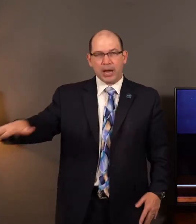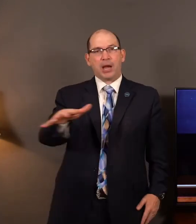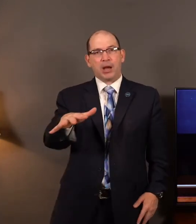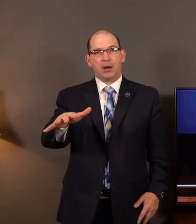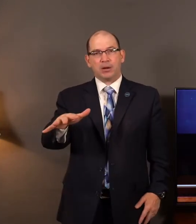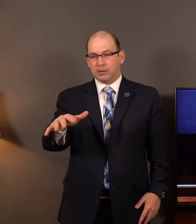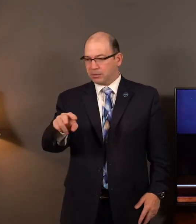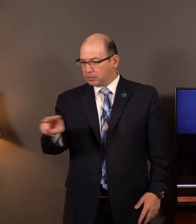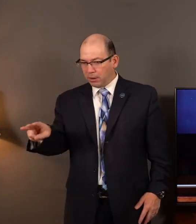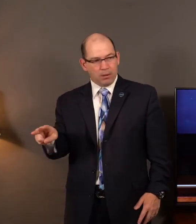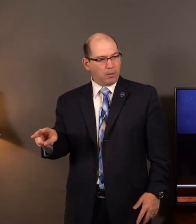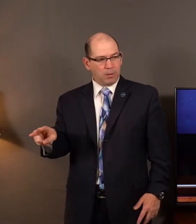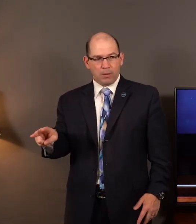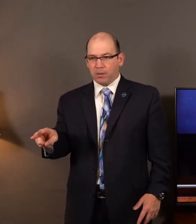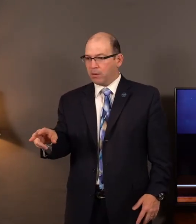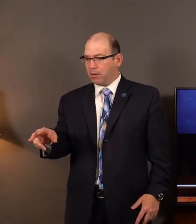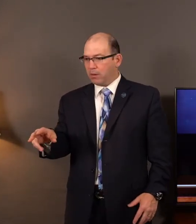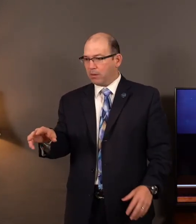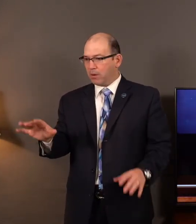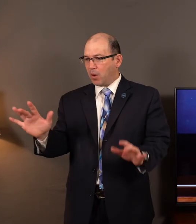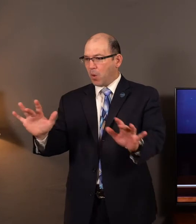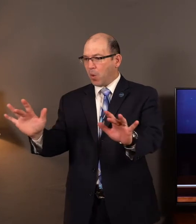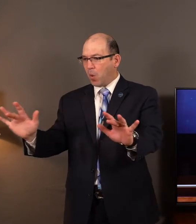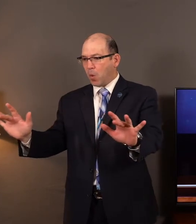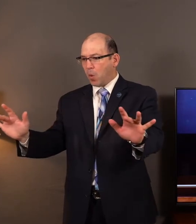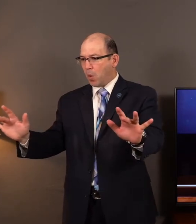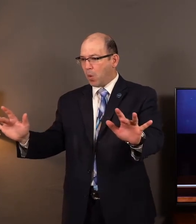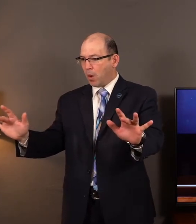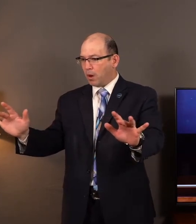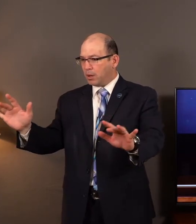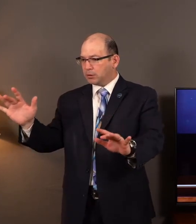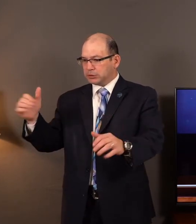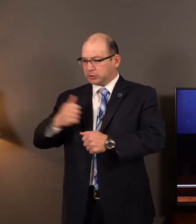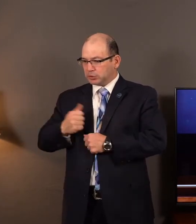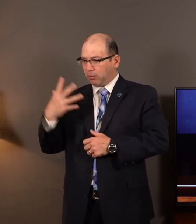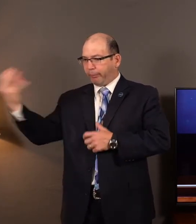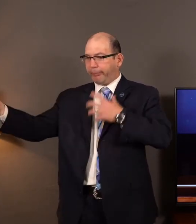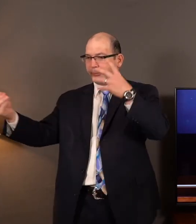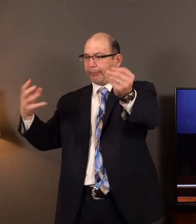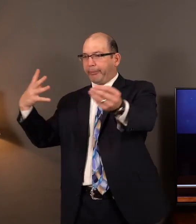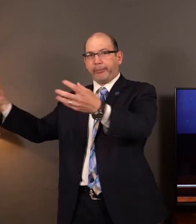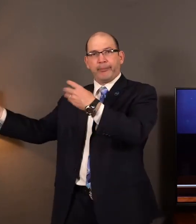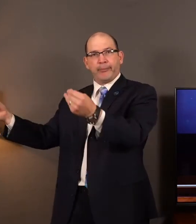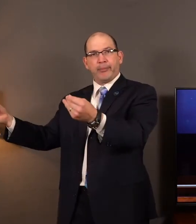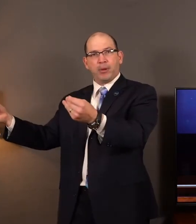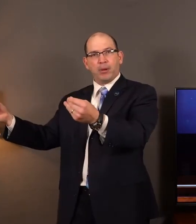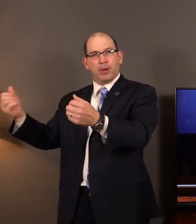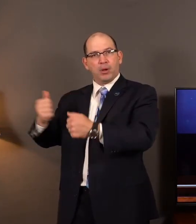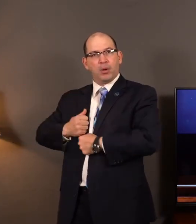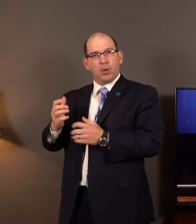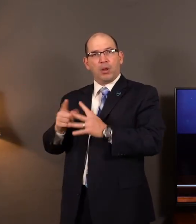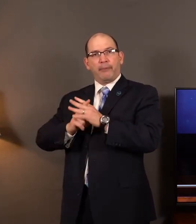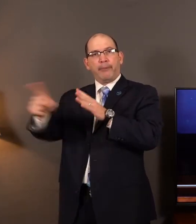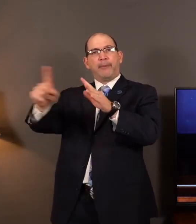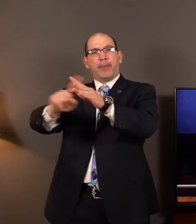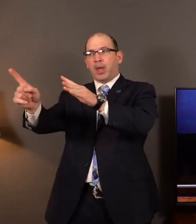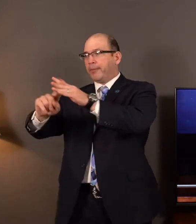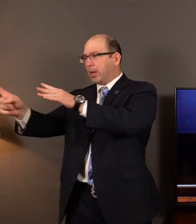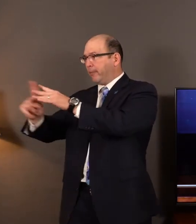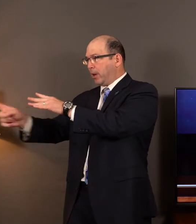behold, there was no man there. For the Lord had made the host of the Syrians to hear a noise of chariots and a noise of horses, even the noise